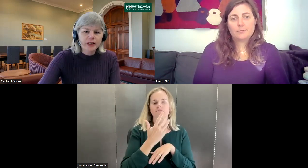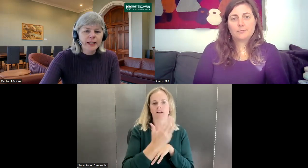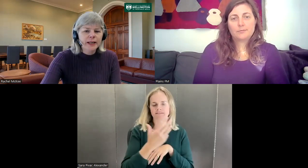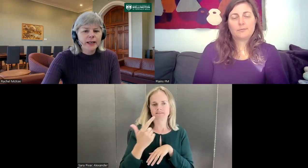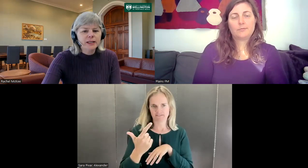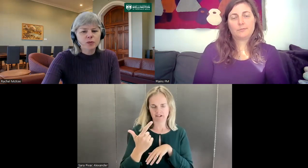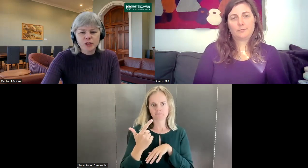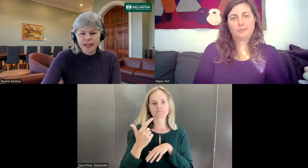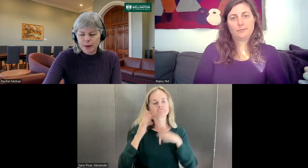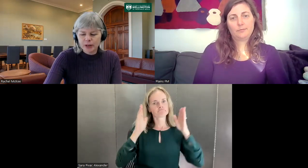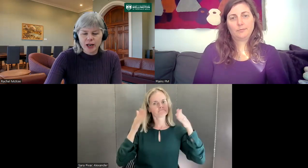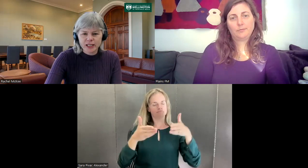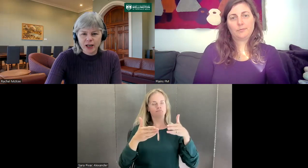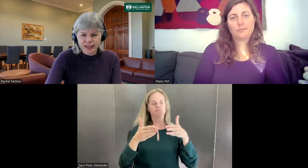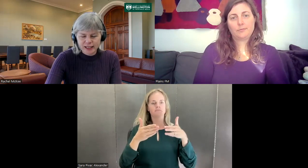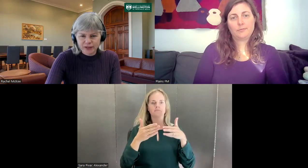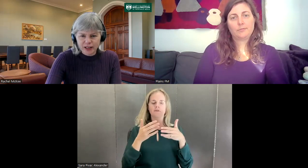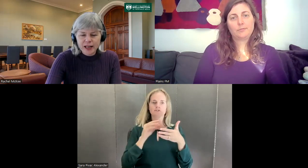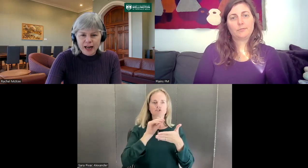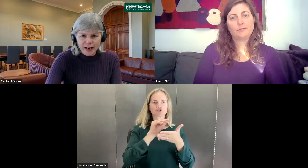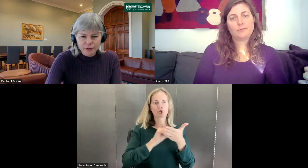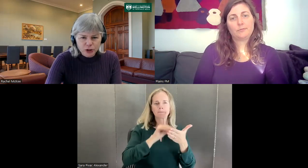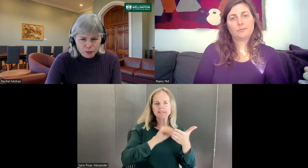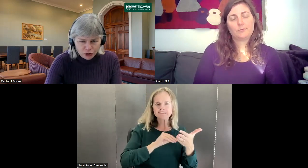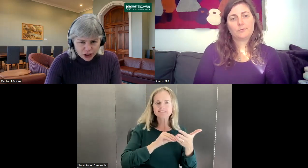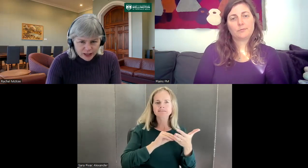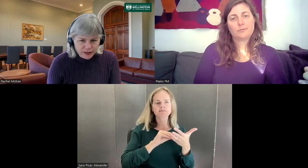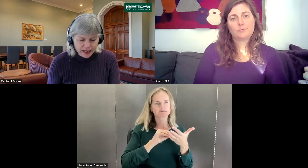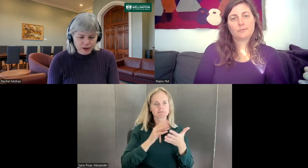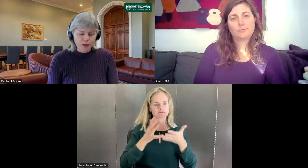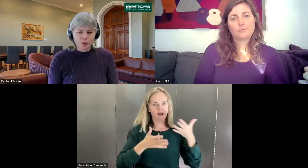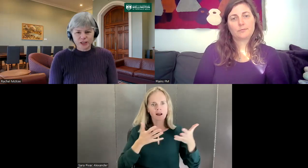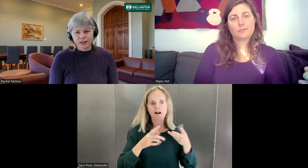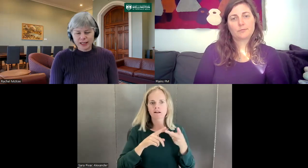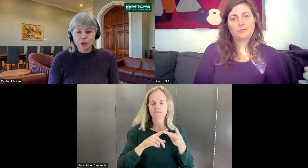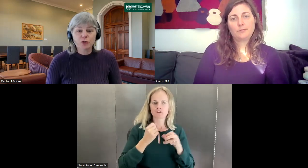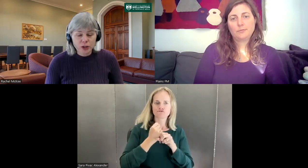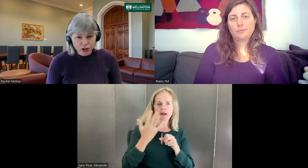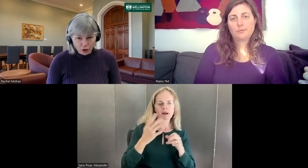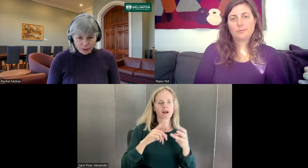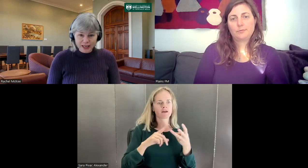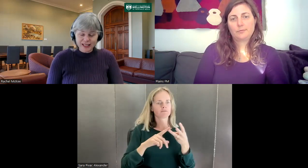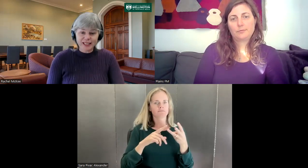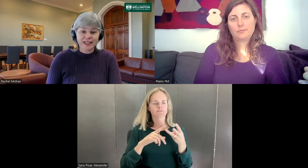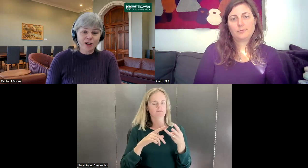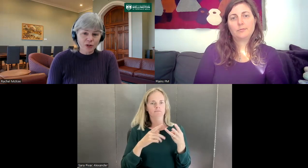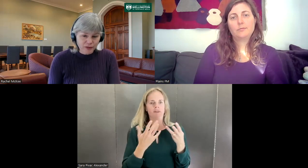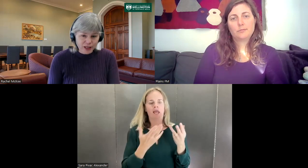It was set up in 1997, and the first project that it was established for was to document NZSL in